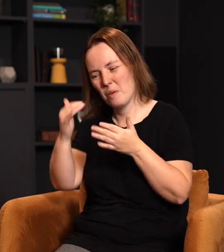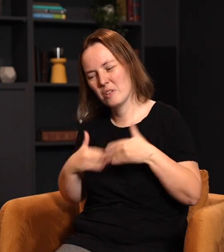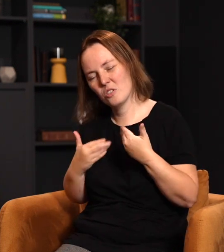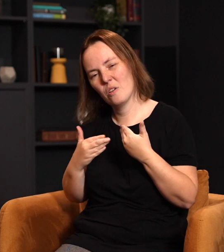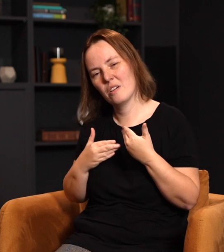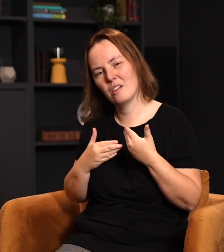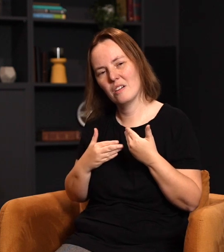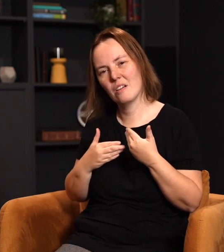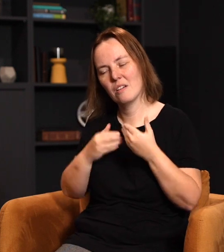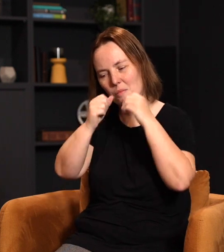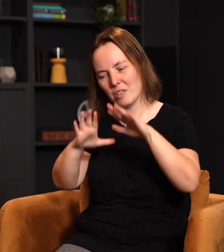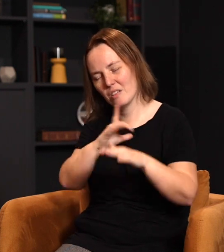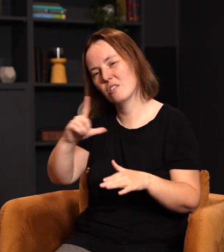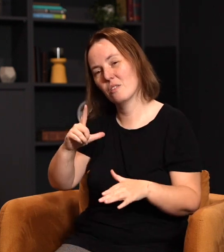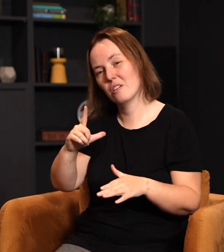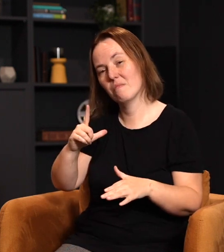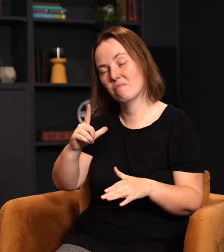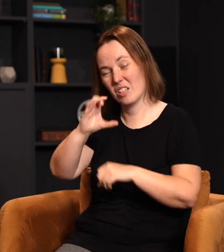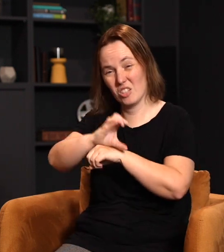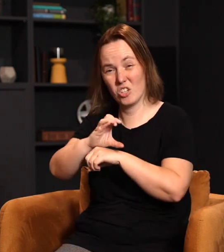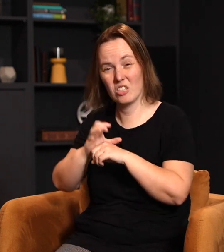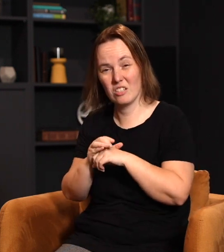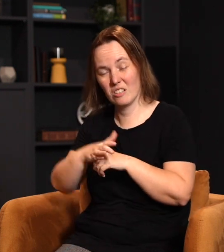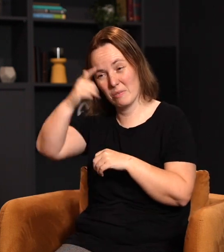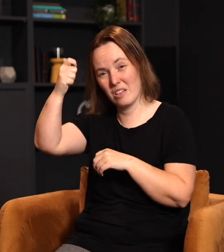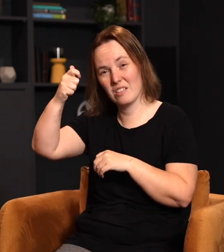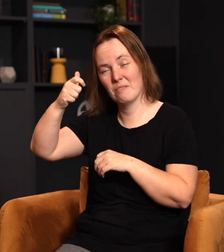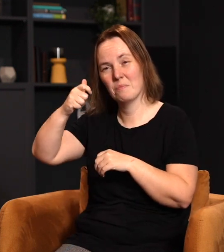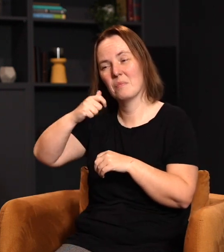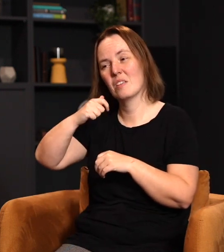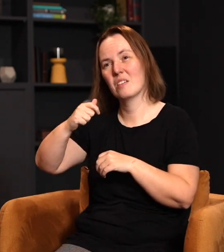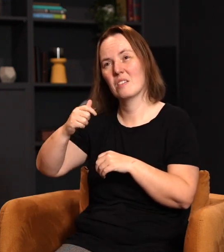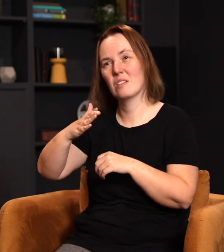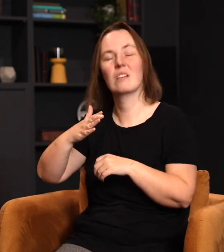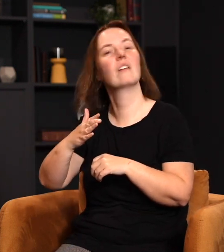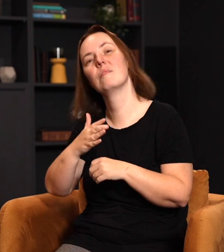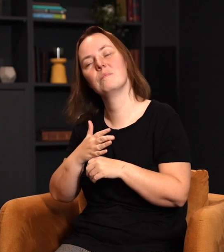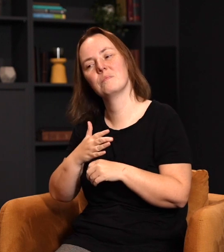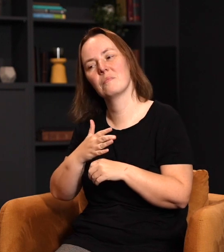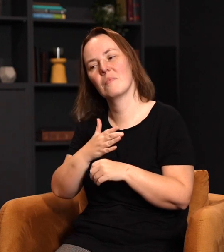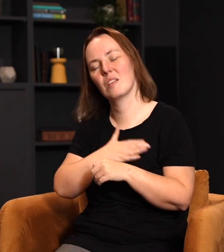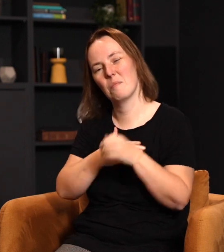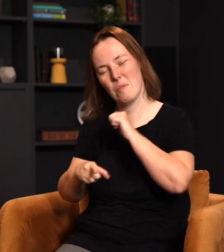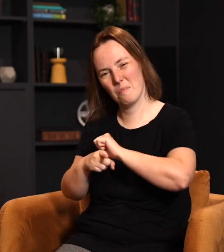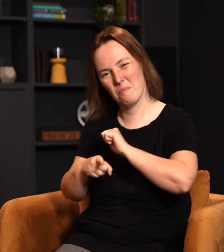blessing of the Lord as Glad Tidings Church is because of what has been a personal practice of mine for almost 18